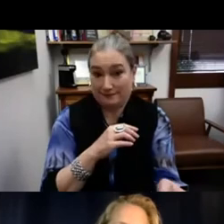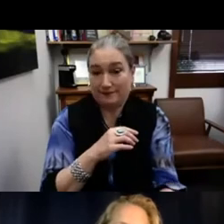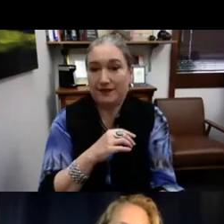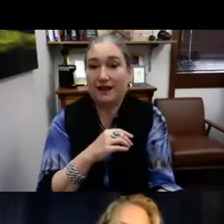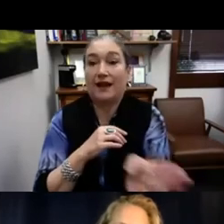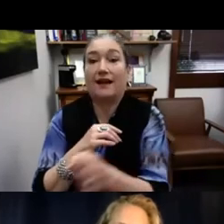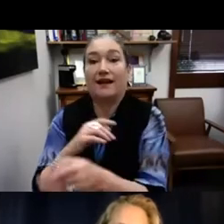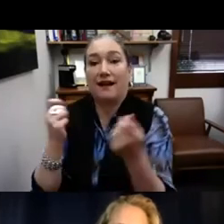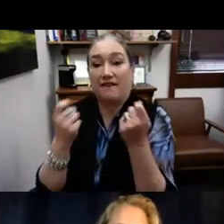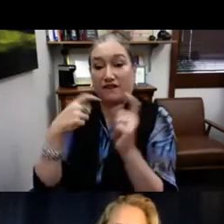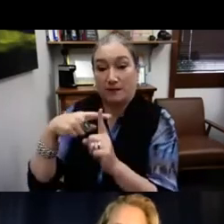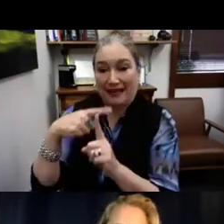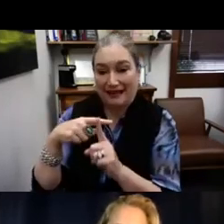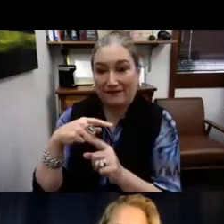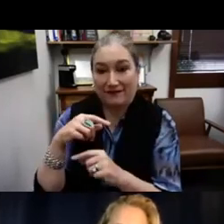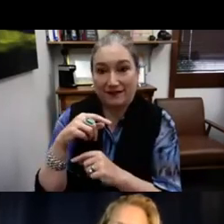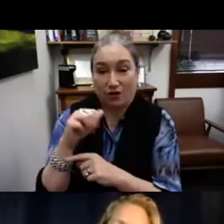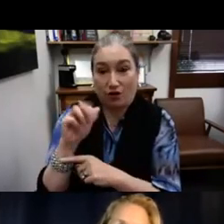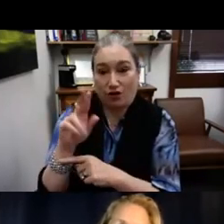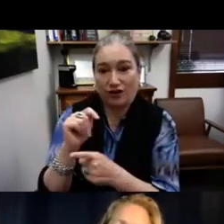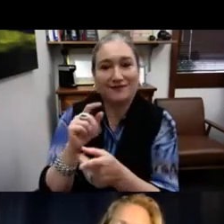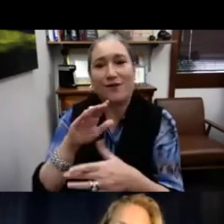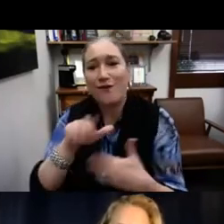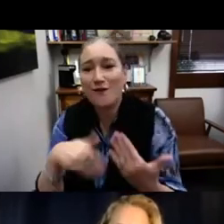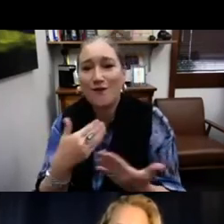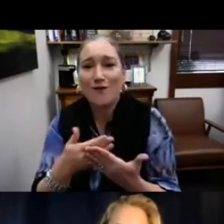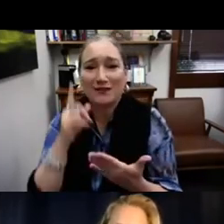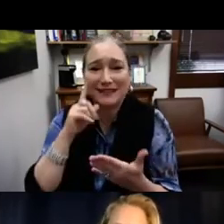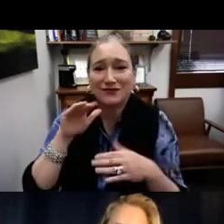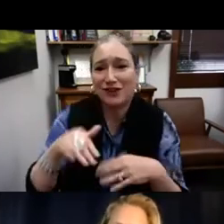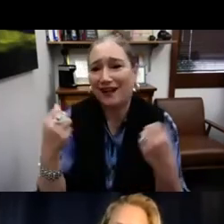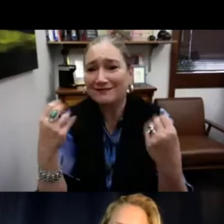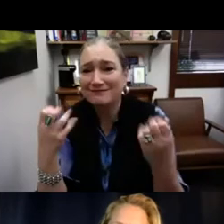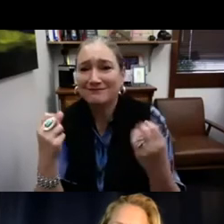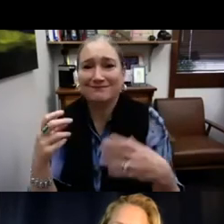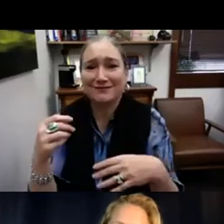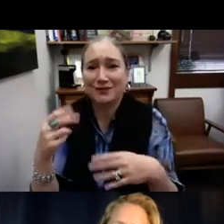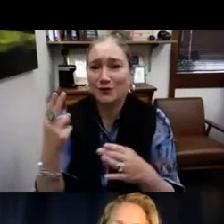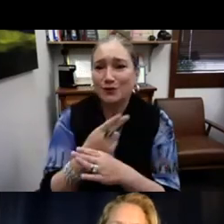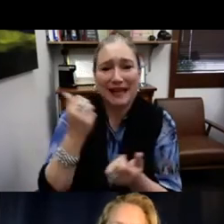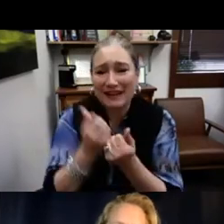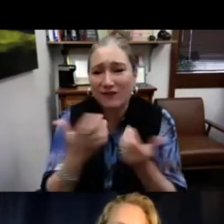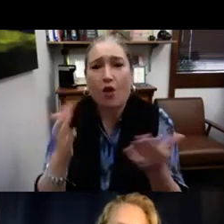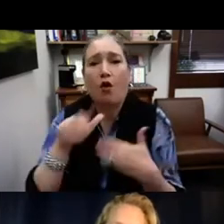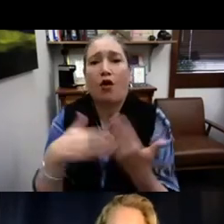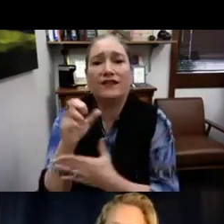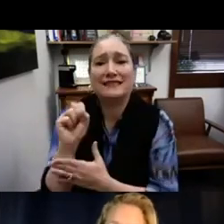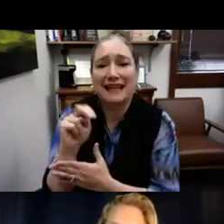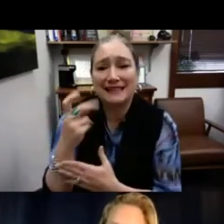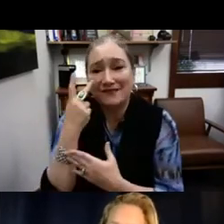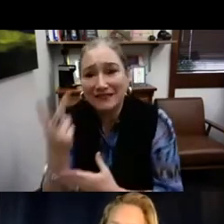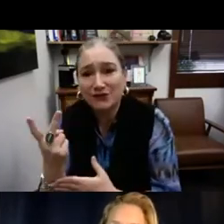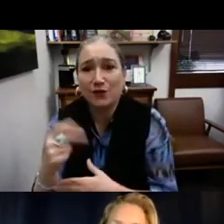we call that the greatest irony is what you see here. And the affirmative art is the whole deaf child